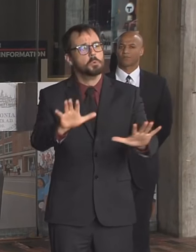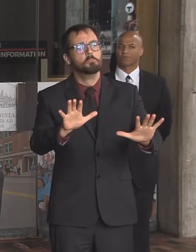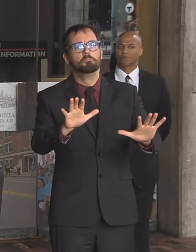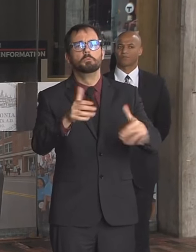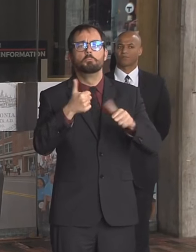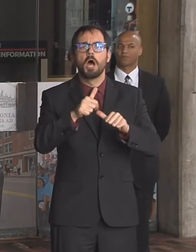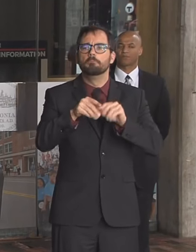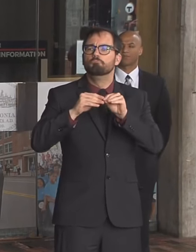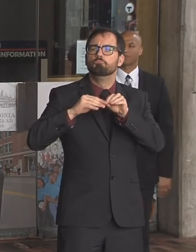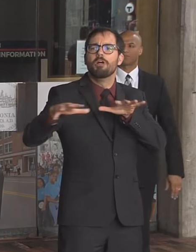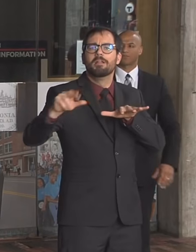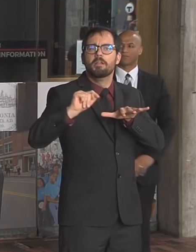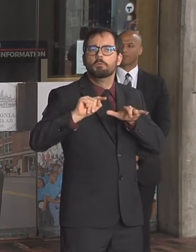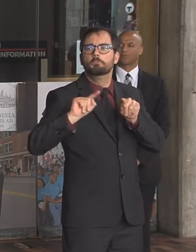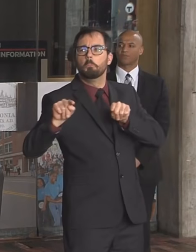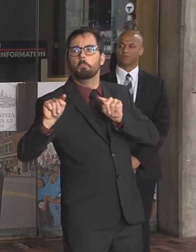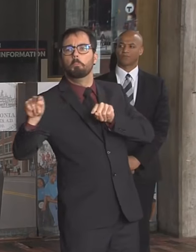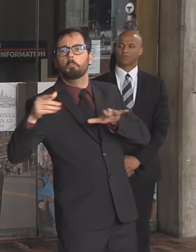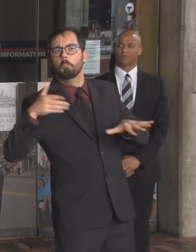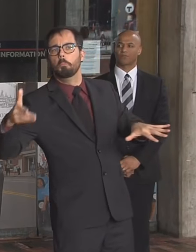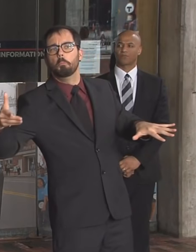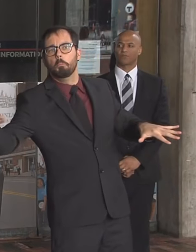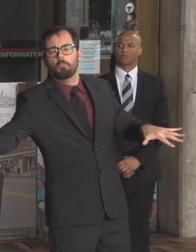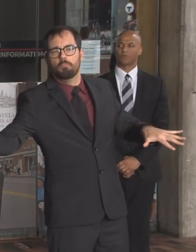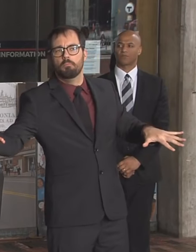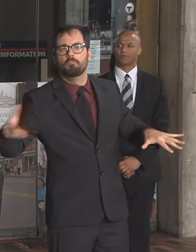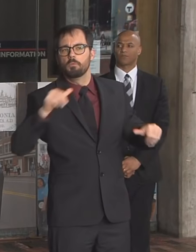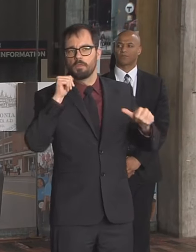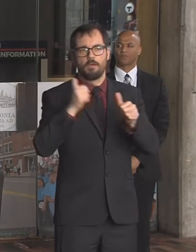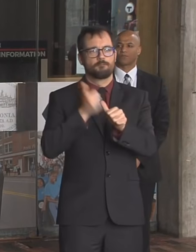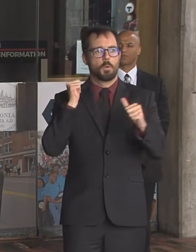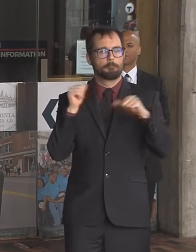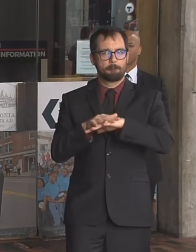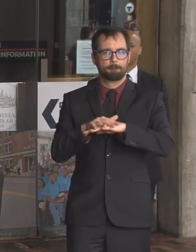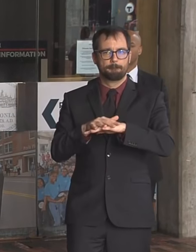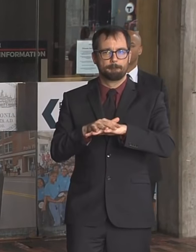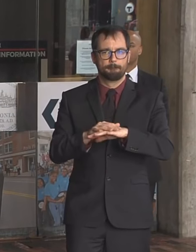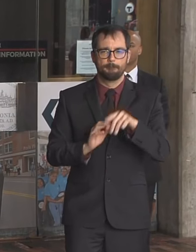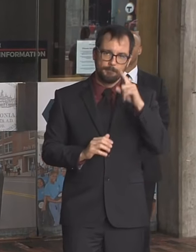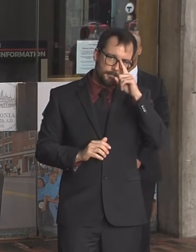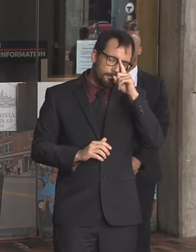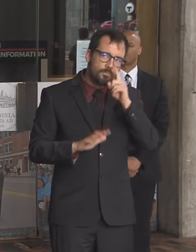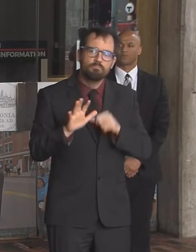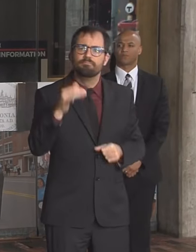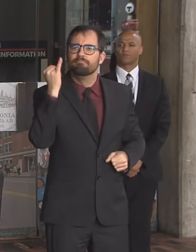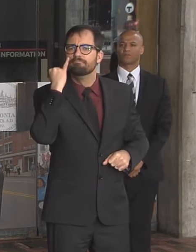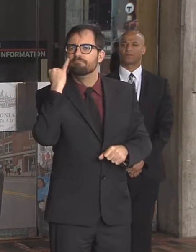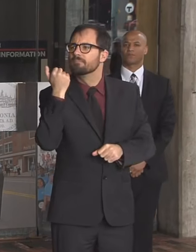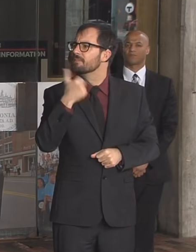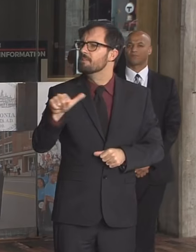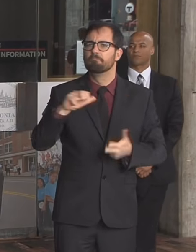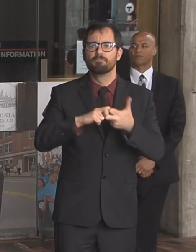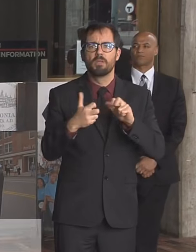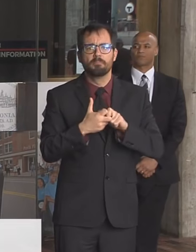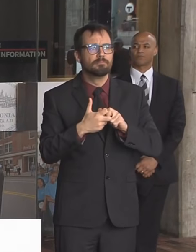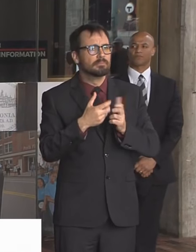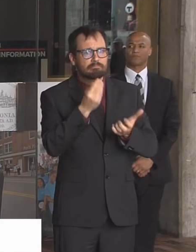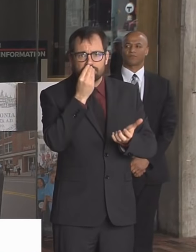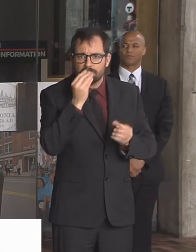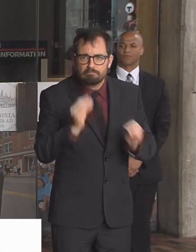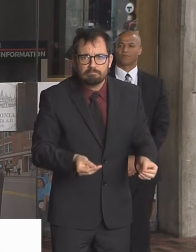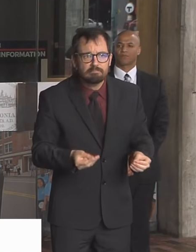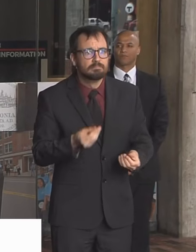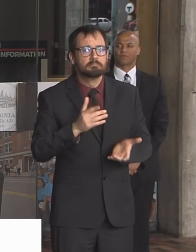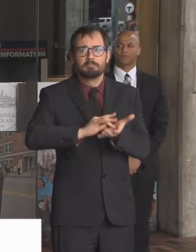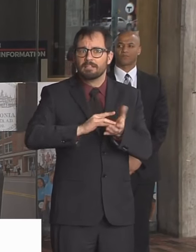with food or medication access issues, we're asking you again to call 311 so you can help, we can help you